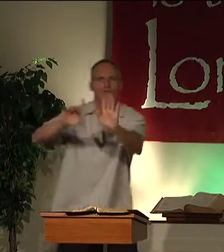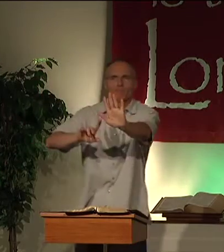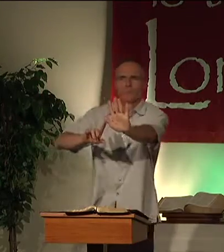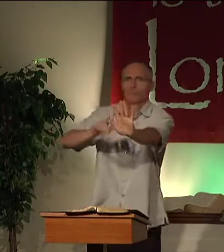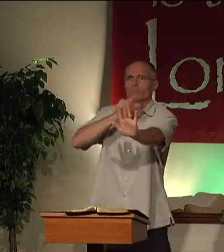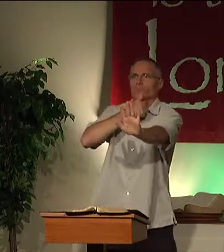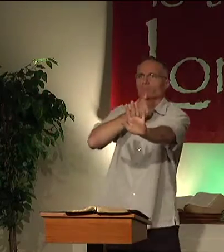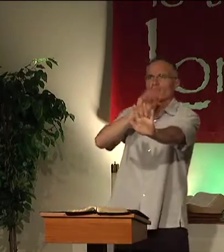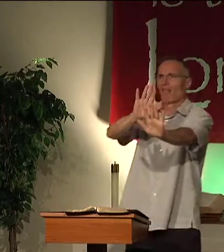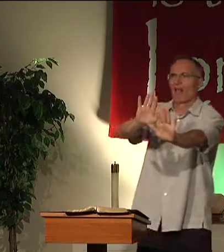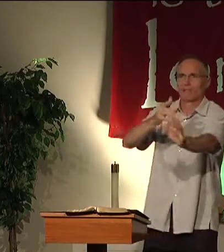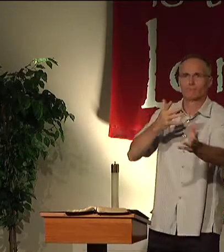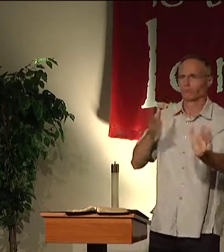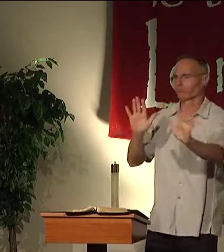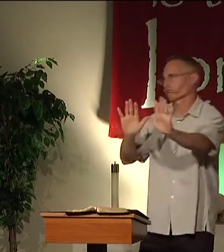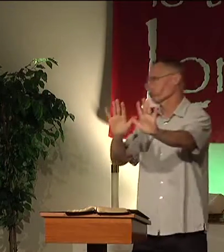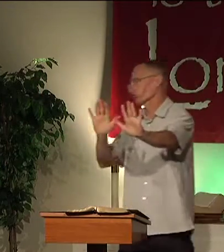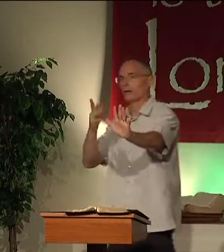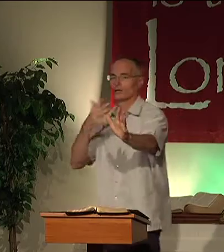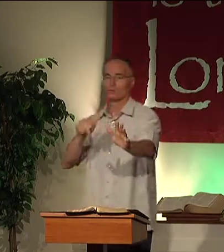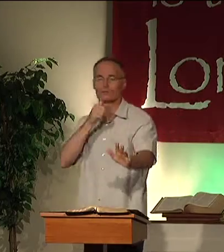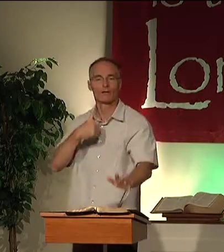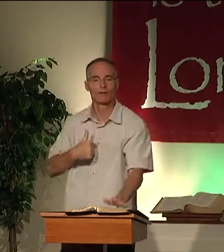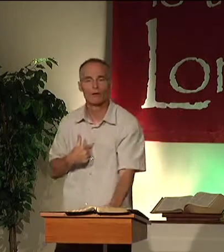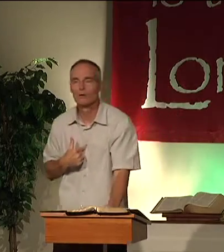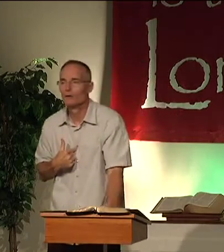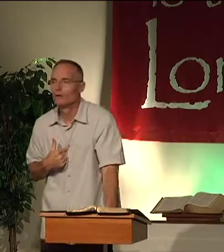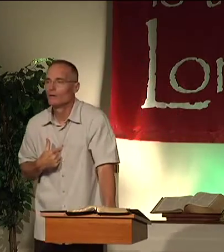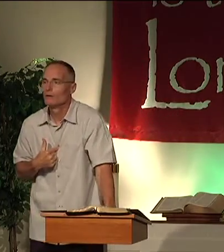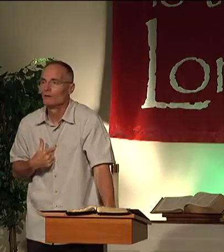Oh, but that suffering part? No, no, I don't want to suffer.